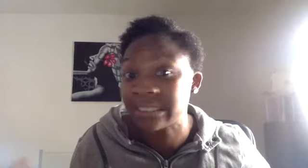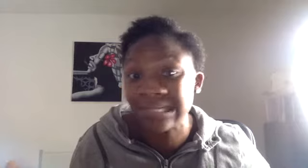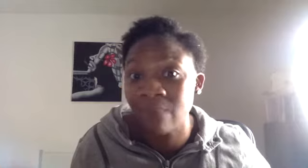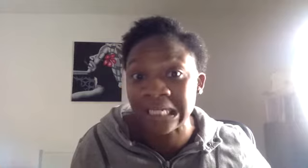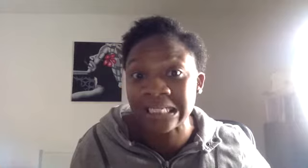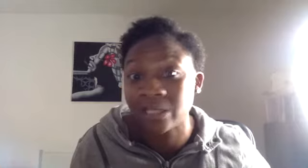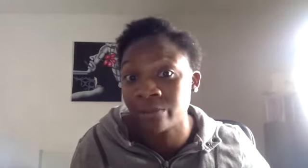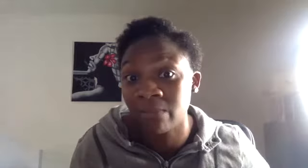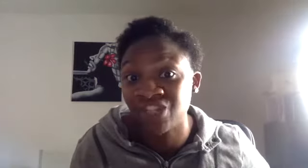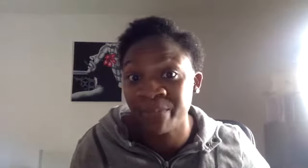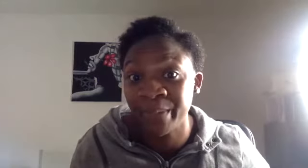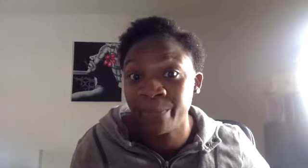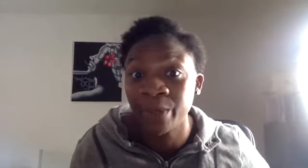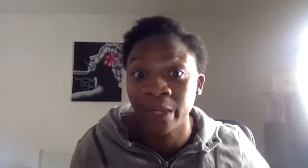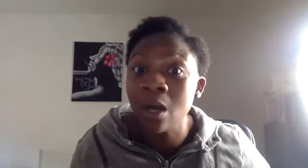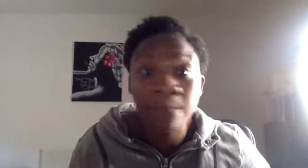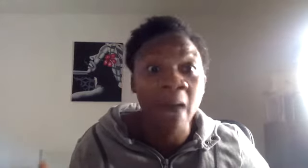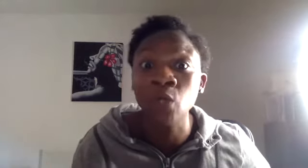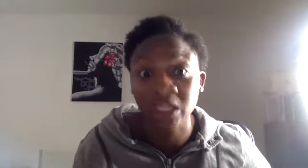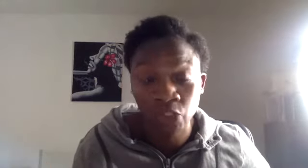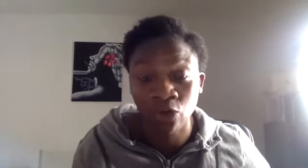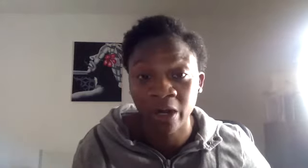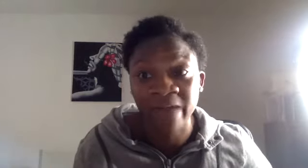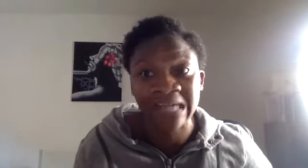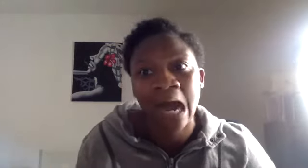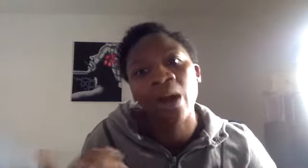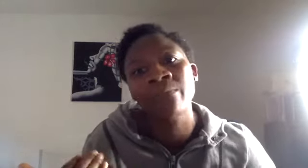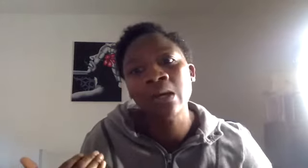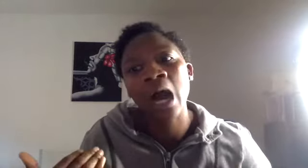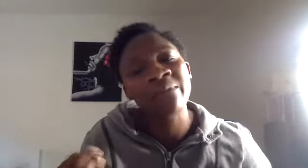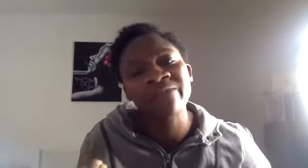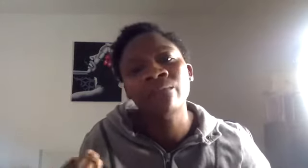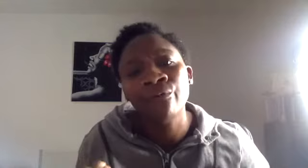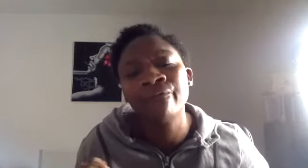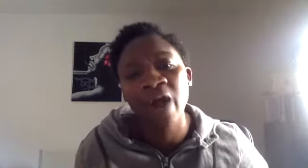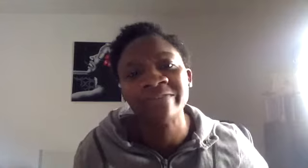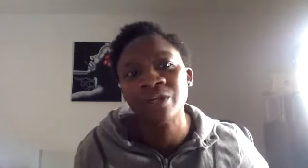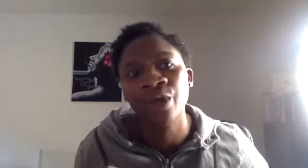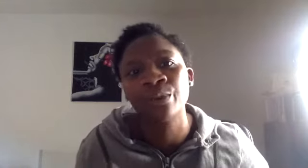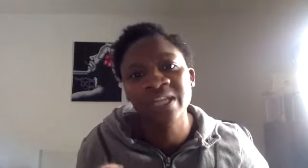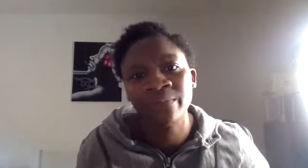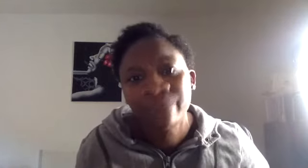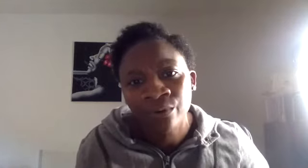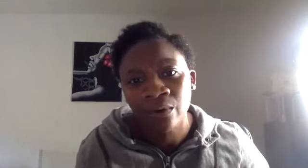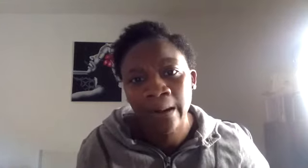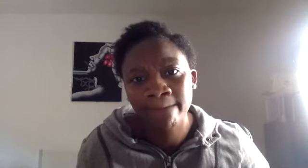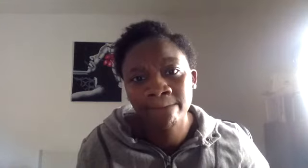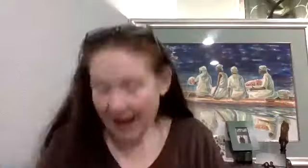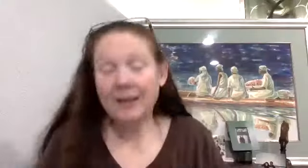still might need to go to my GP appointment, but I'm not any stronger. In fact, now I'm, I'm even more frightened than I was ever before. Exactly.